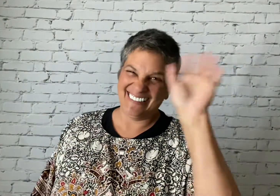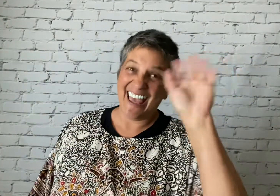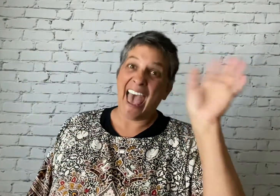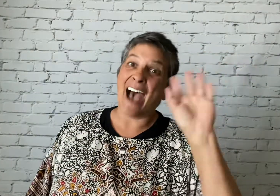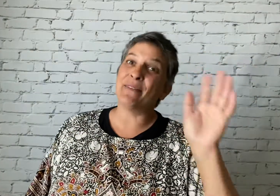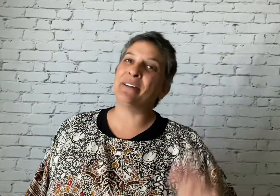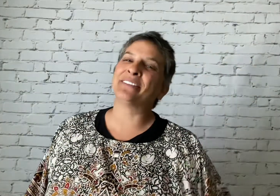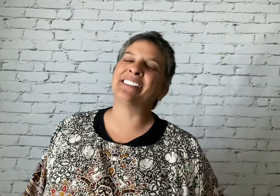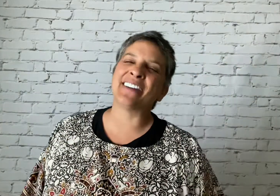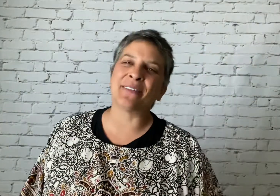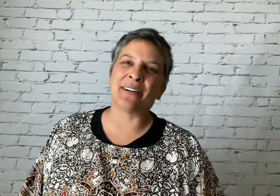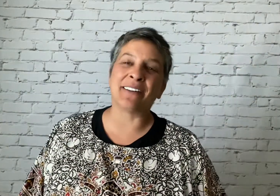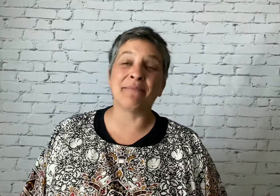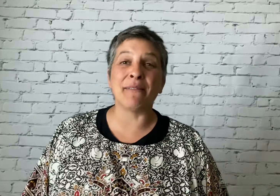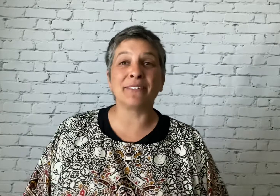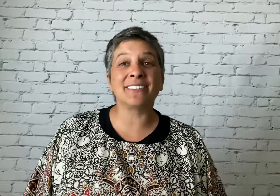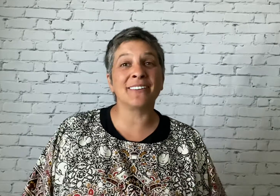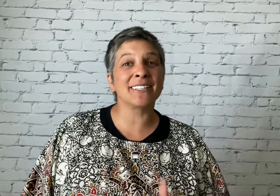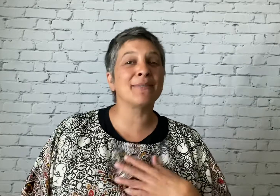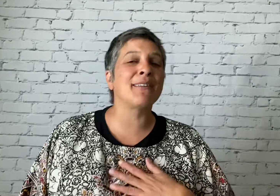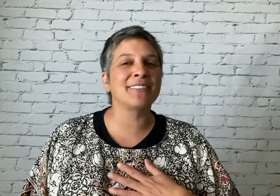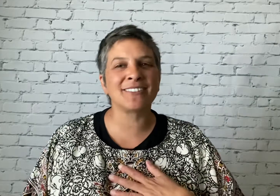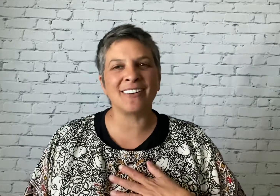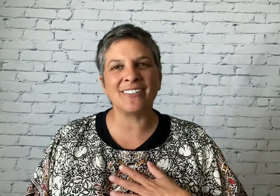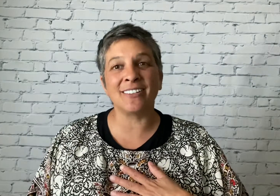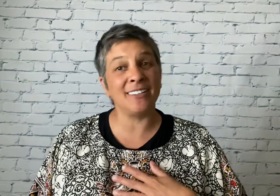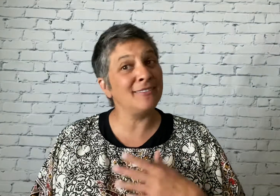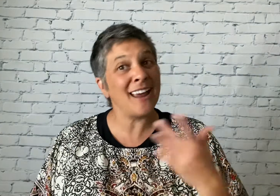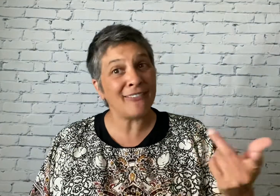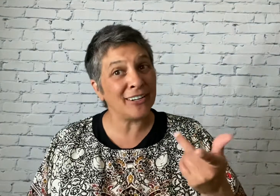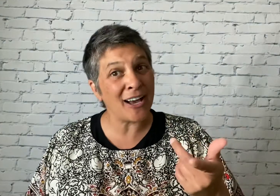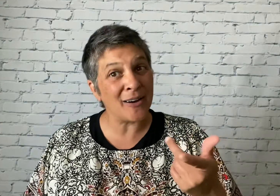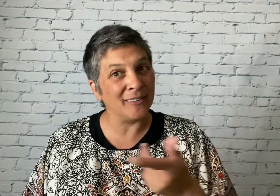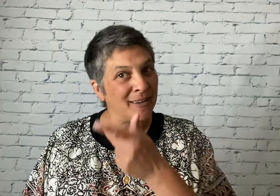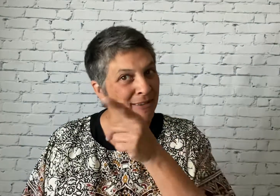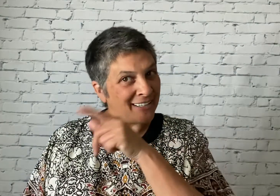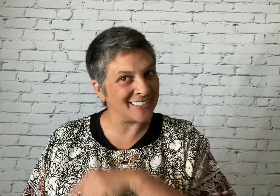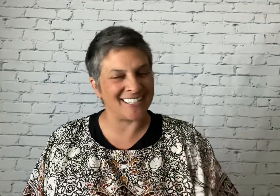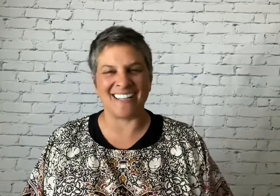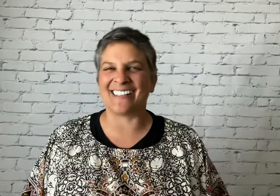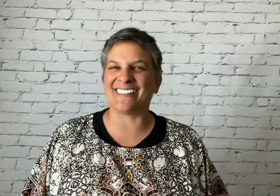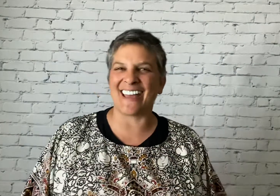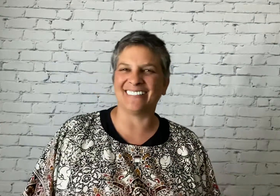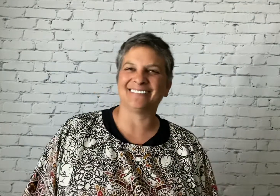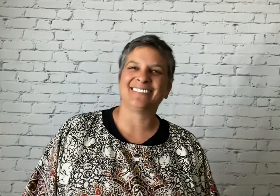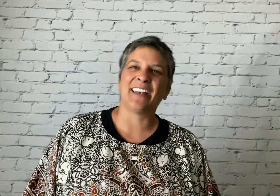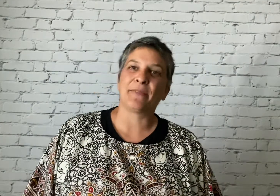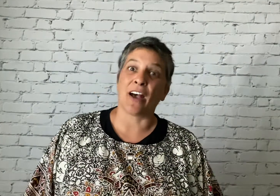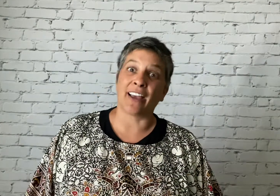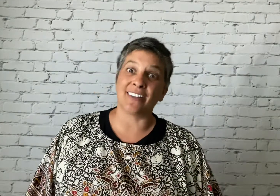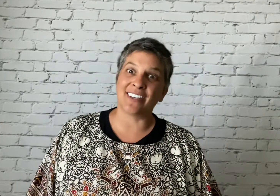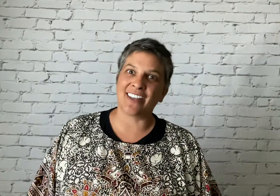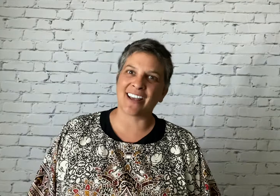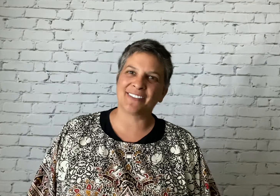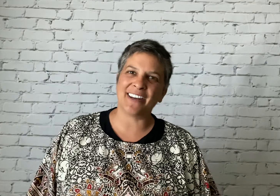Have a beautiful day, everyone. Remember, share a smile with a stranger. You never know, it may just change their day. I'll catch you in the next video.